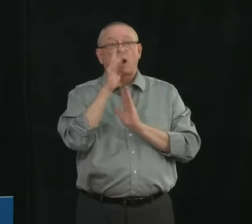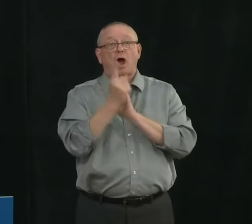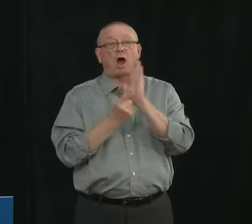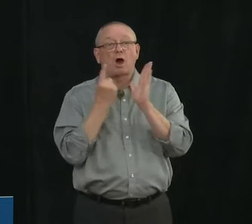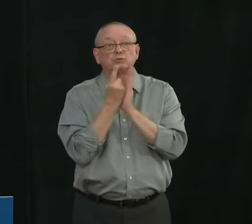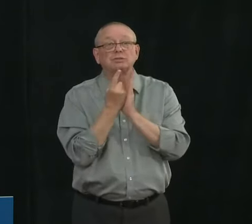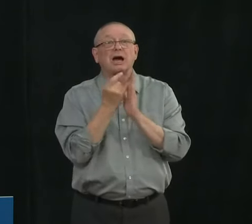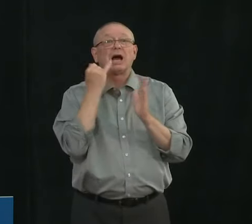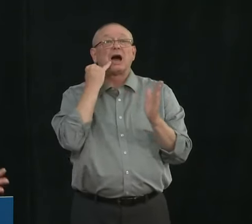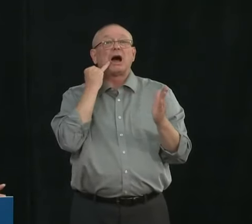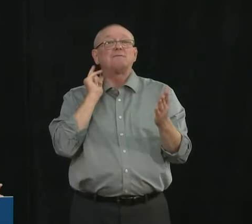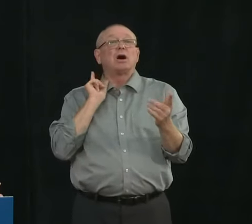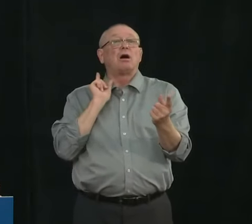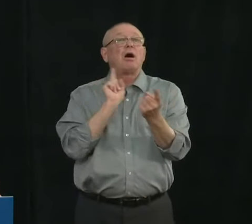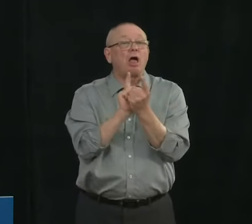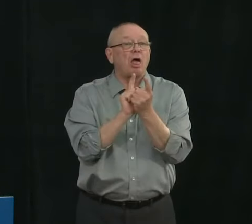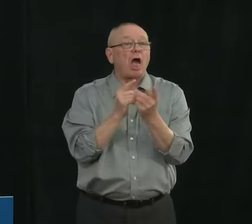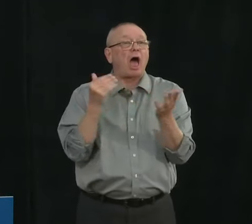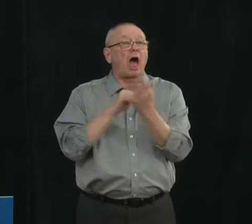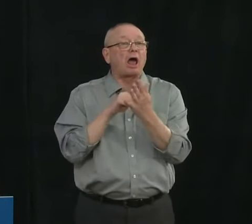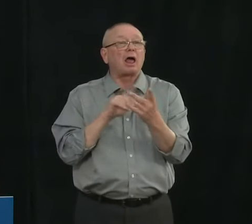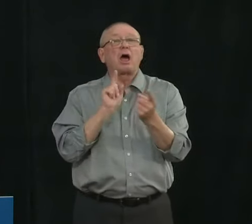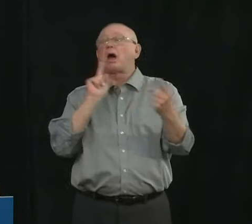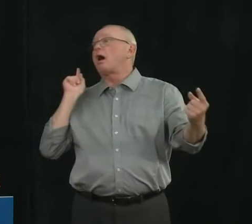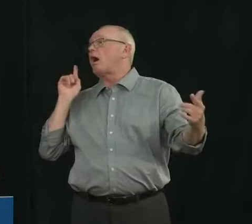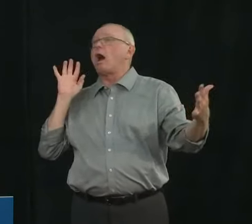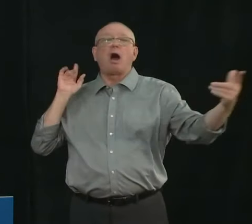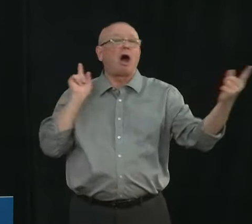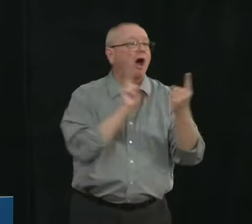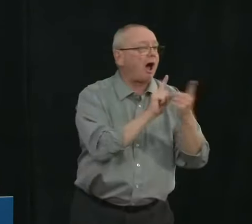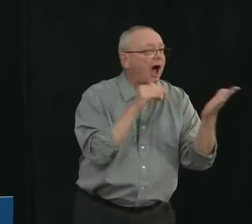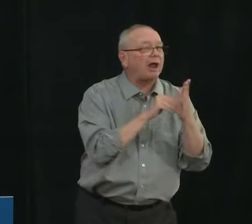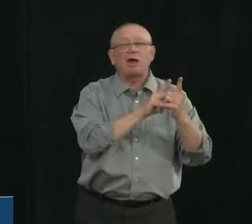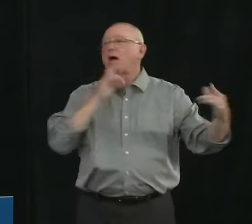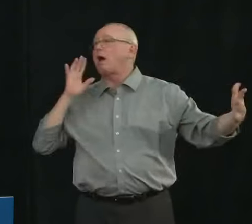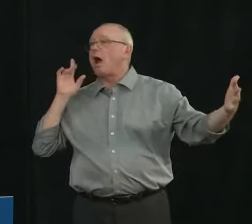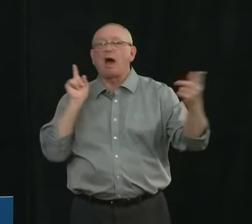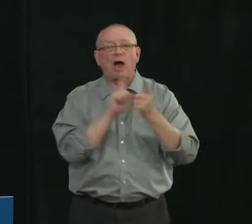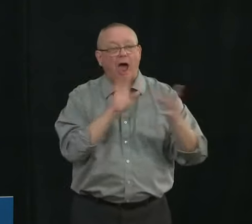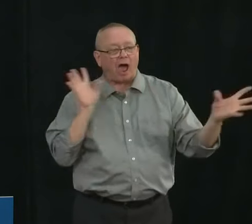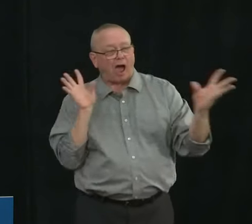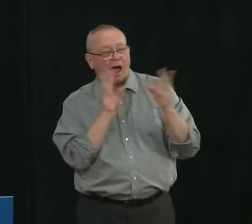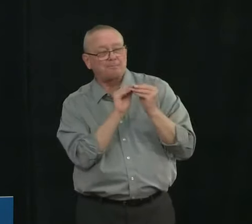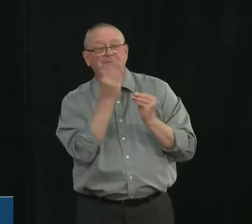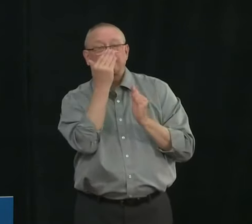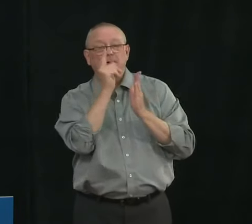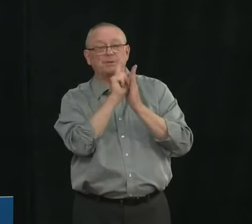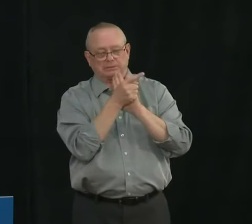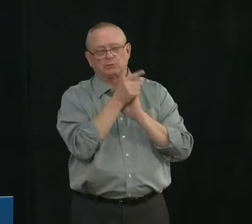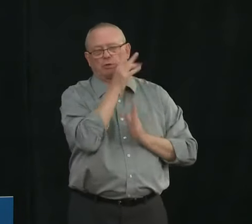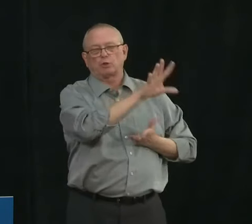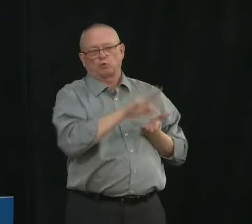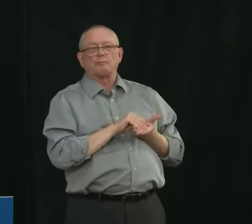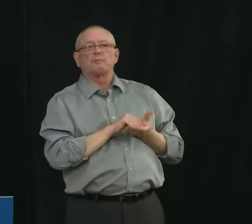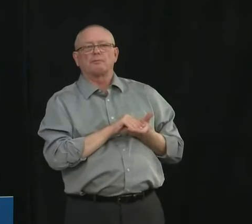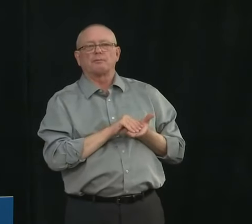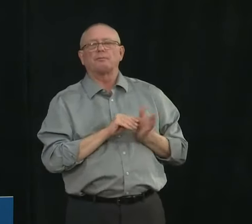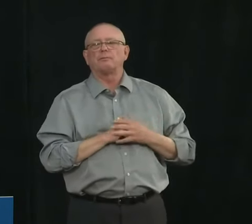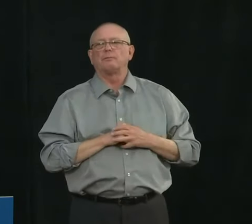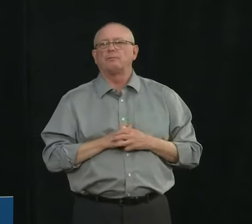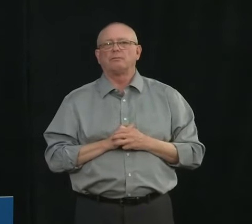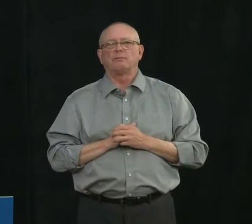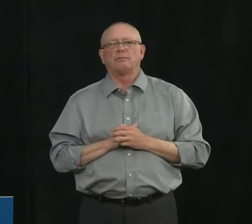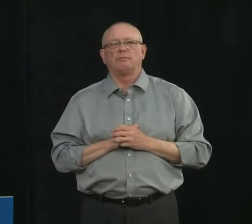minutes within 24 hours you still would be considered a close contact but the other component of determining whether or not someone is a close contact